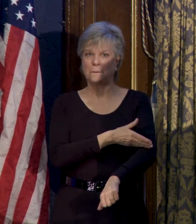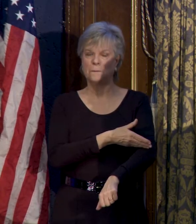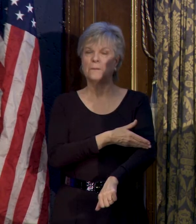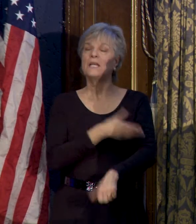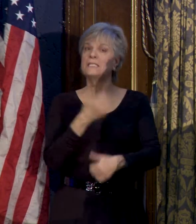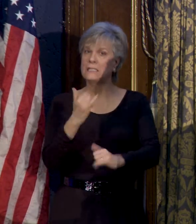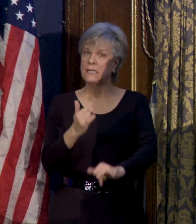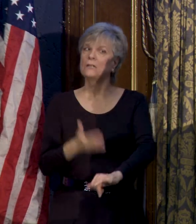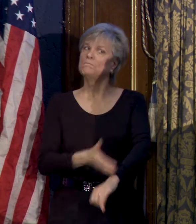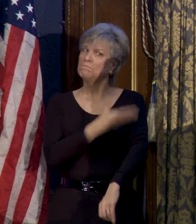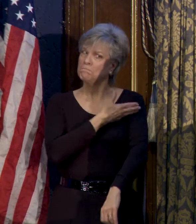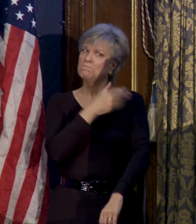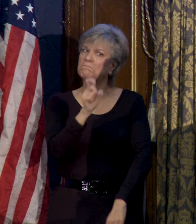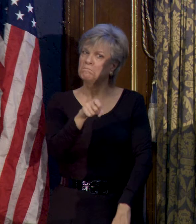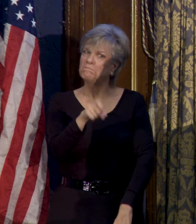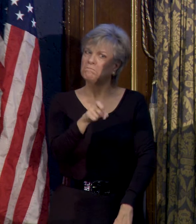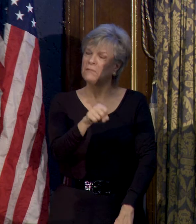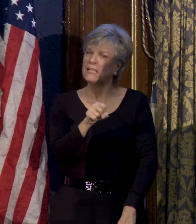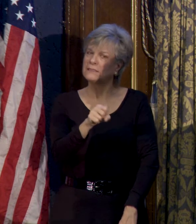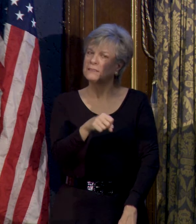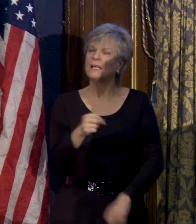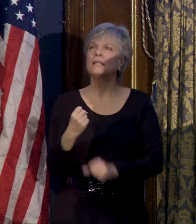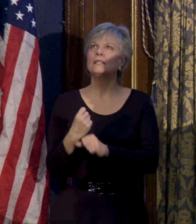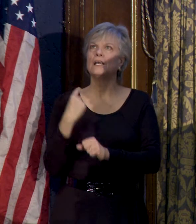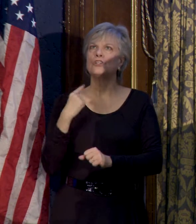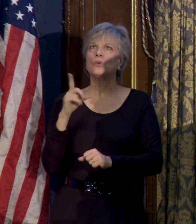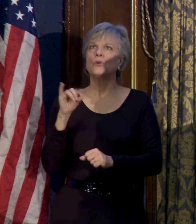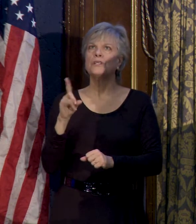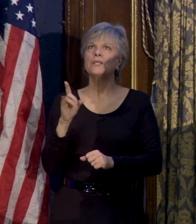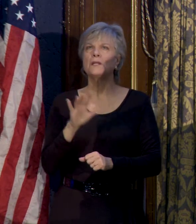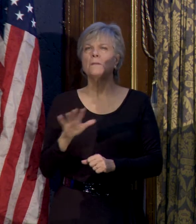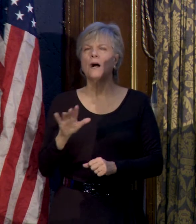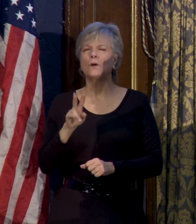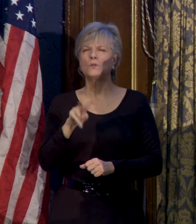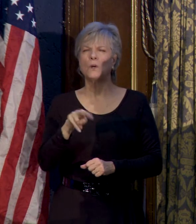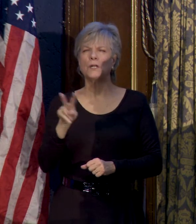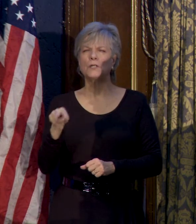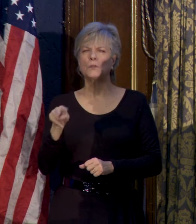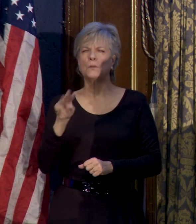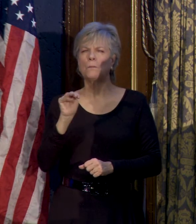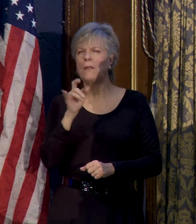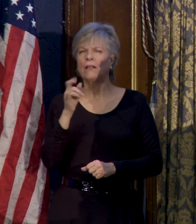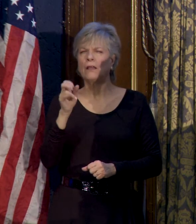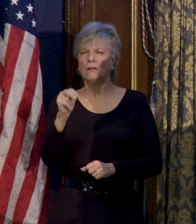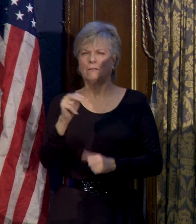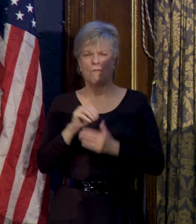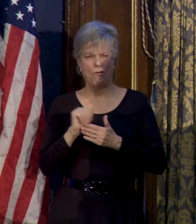have a long way to go. Last year, I think we did about $22 million